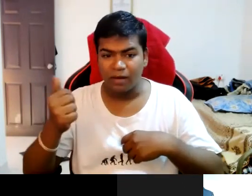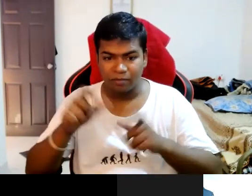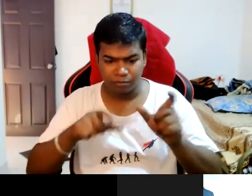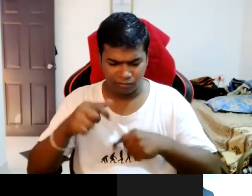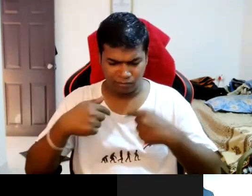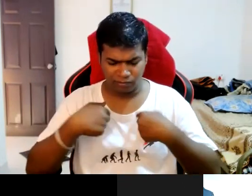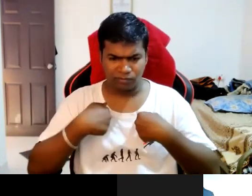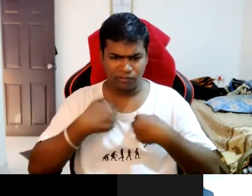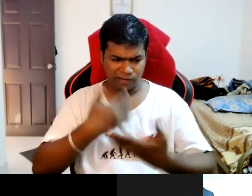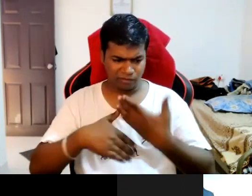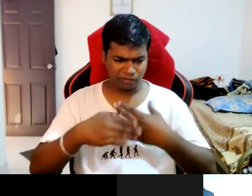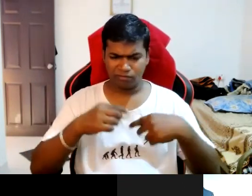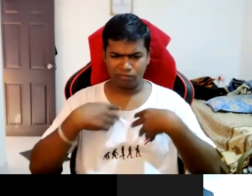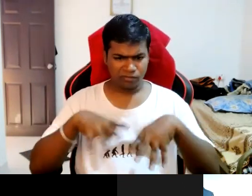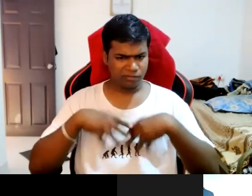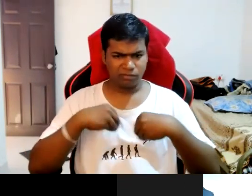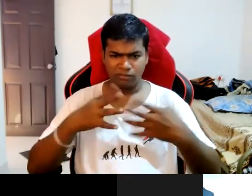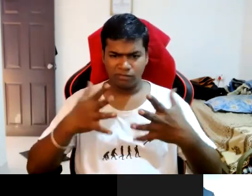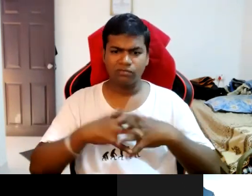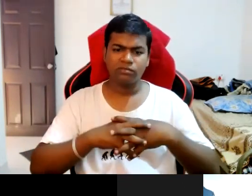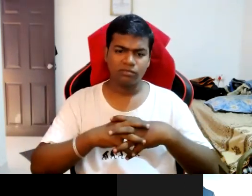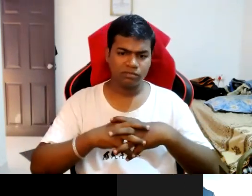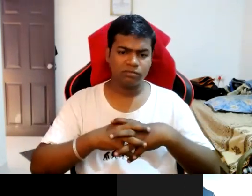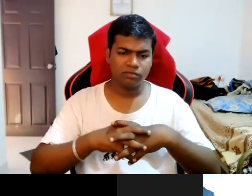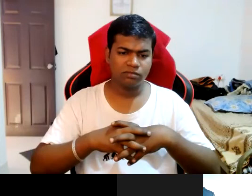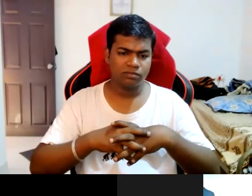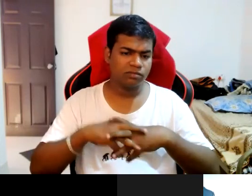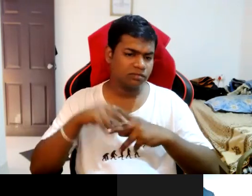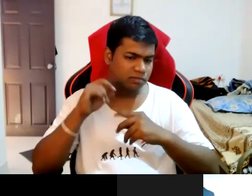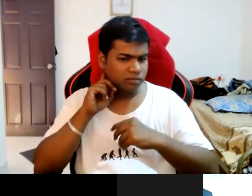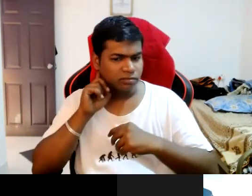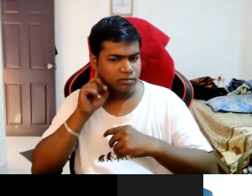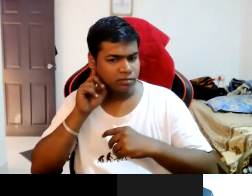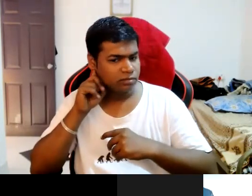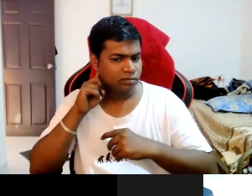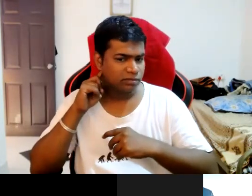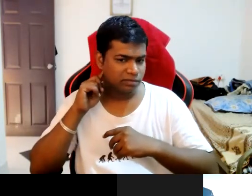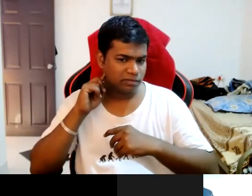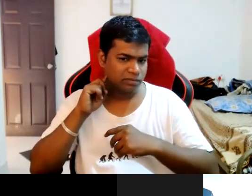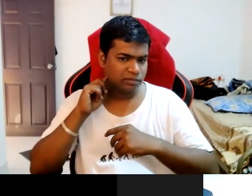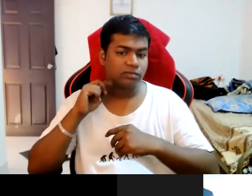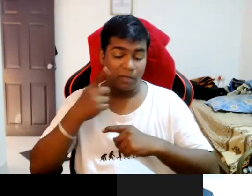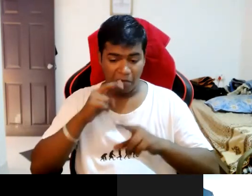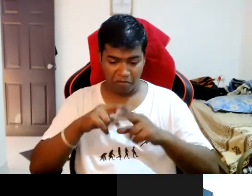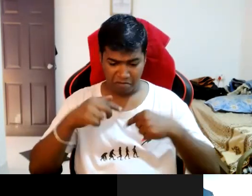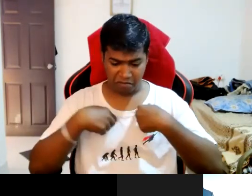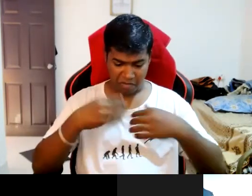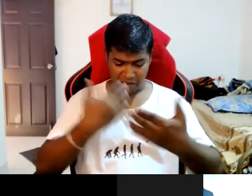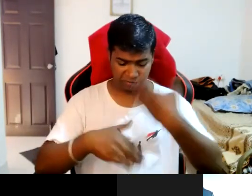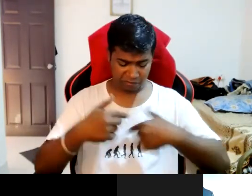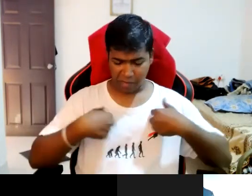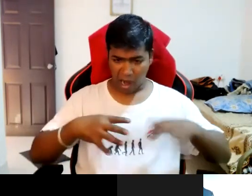and if you don't do it then you cannot expect others yes we can't expect from others right